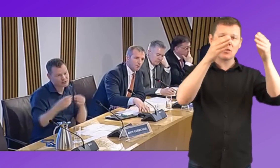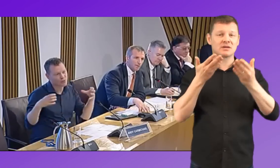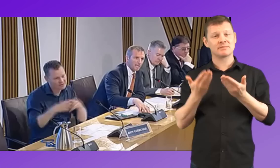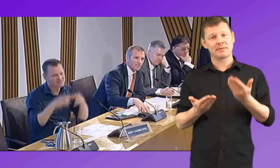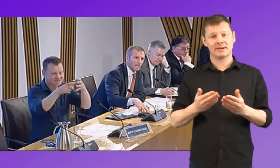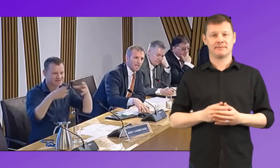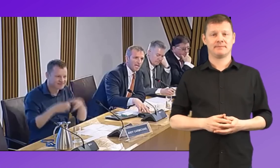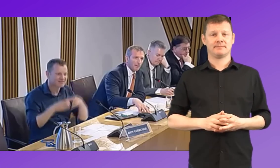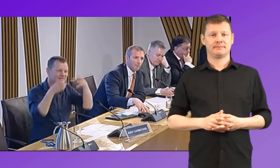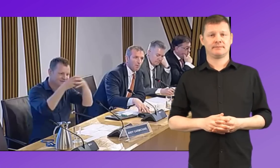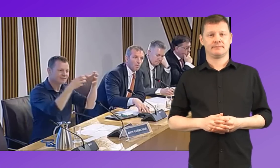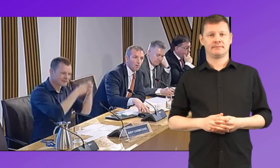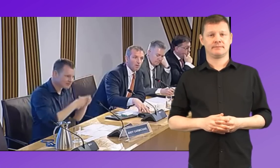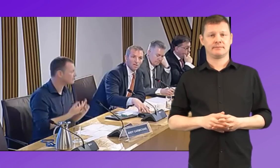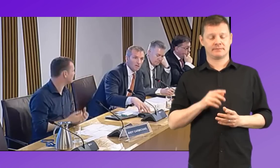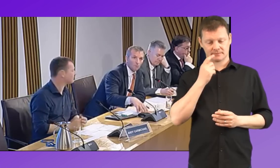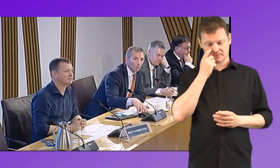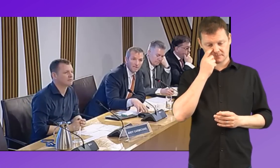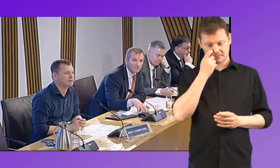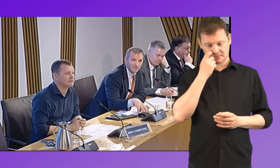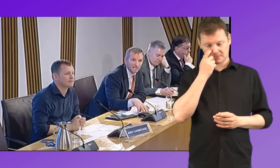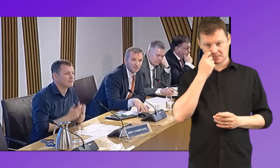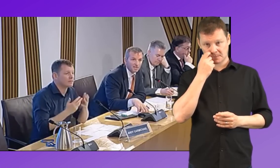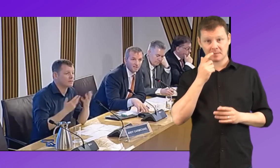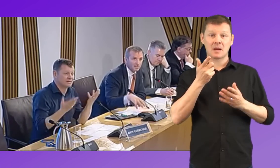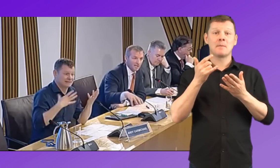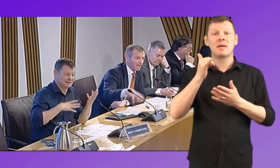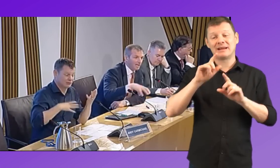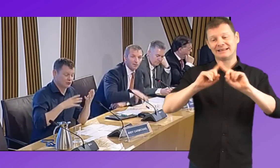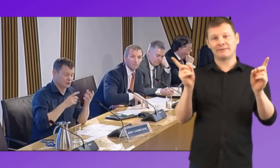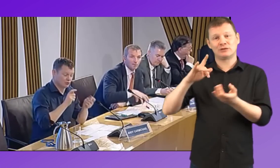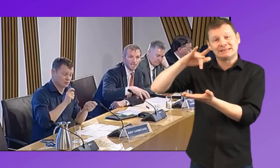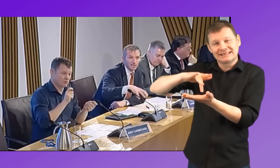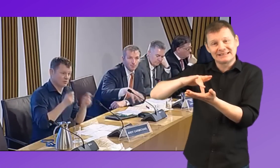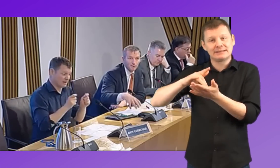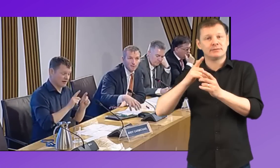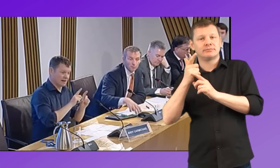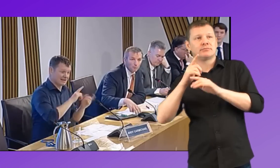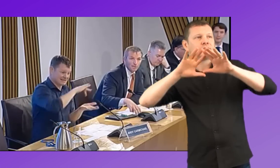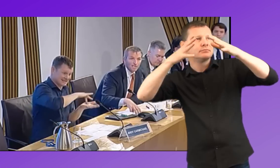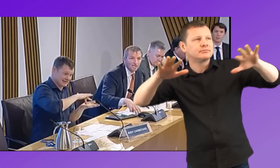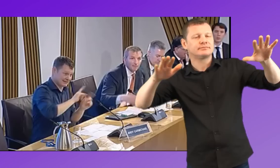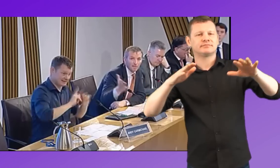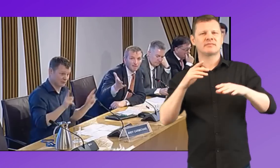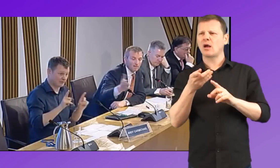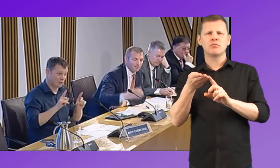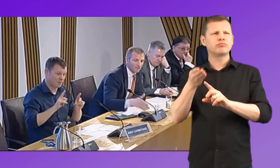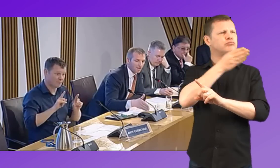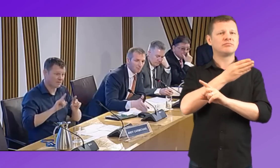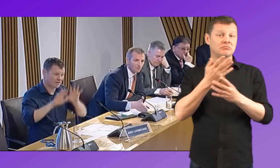respects, or will we need to tailor things in an urban setting compared to a rural setting? I mean, I had a